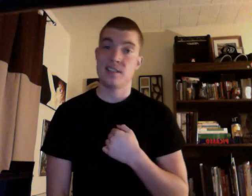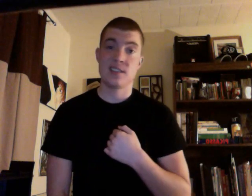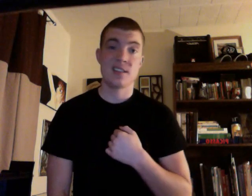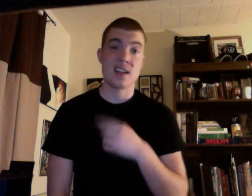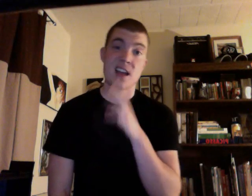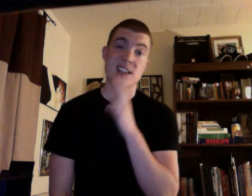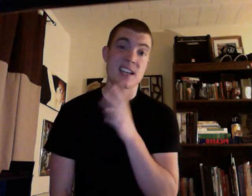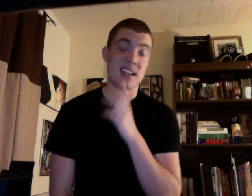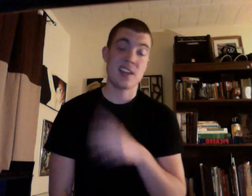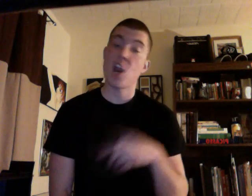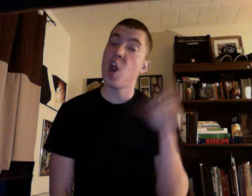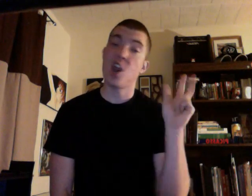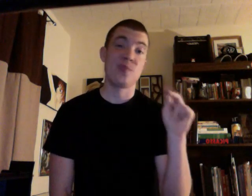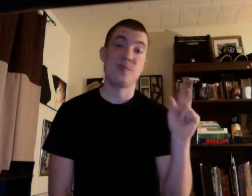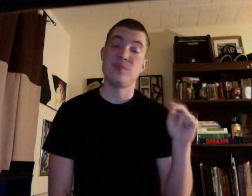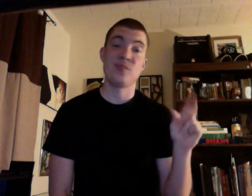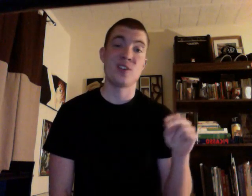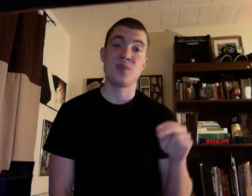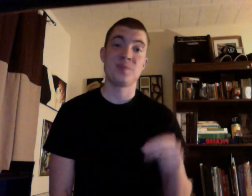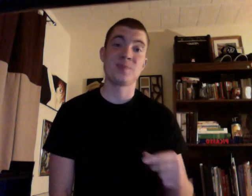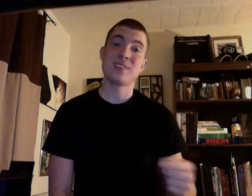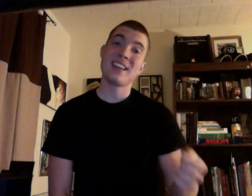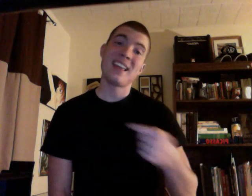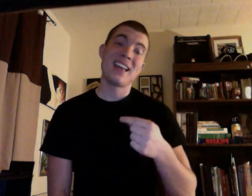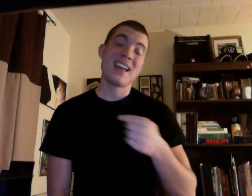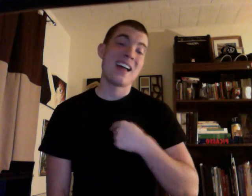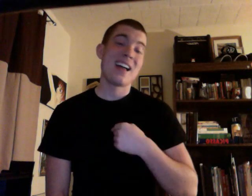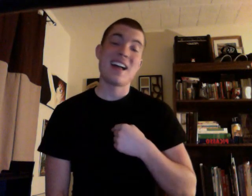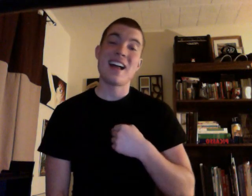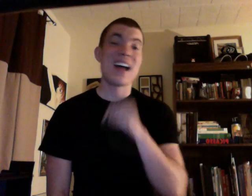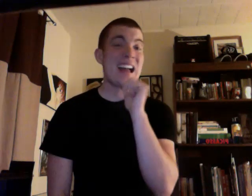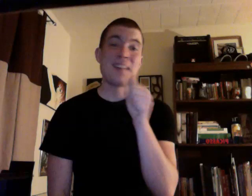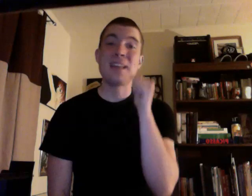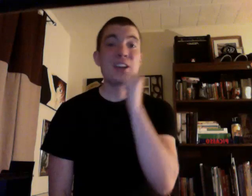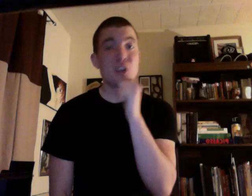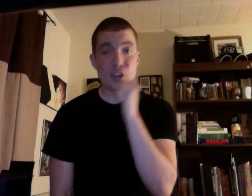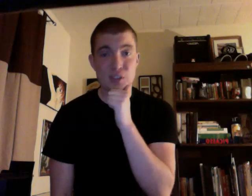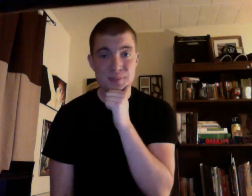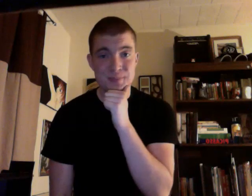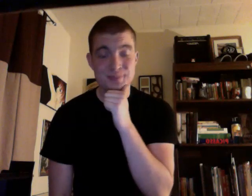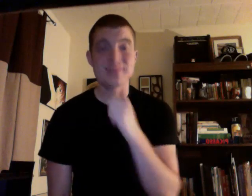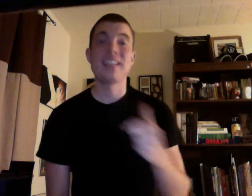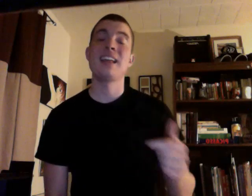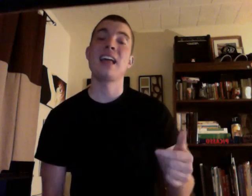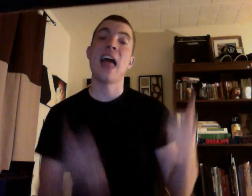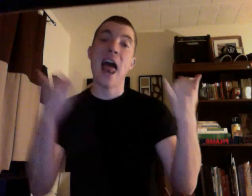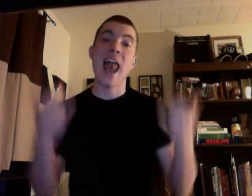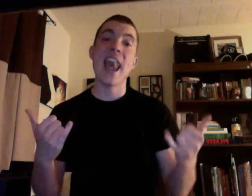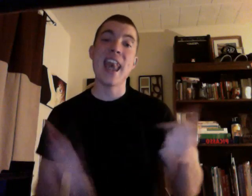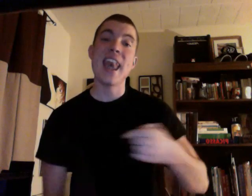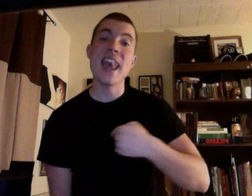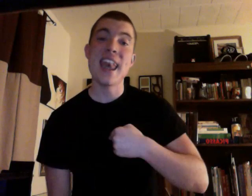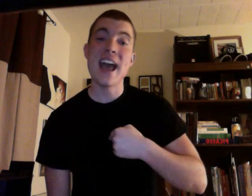I say, no, I'm not a girl, now